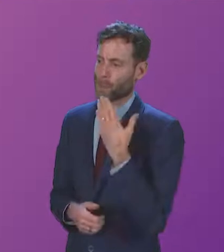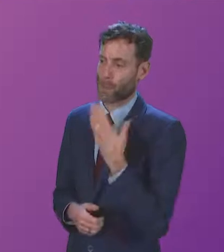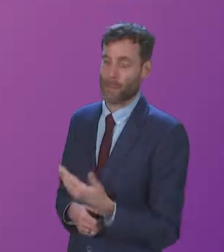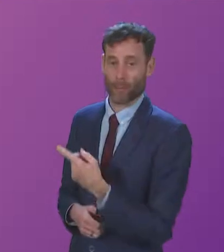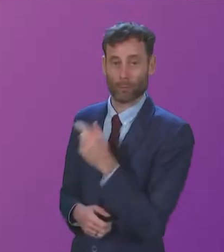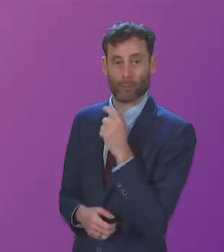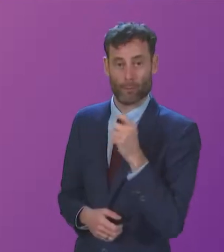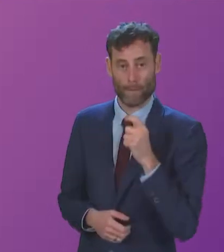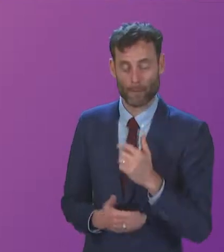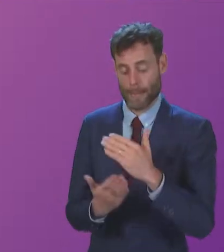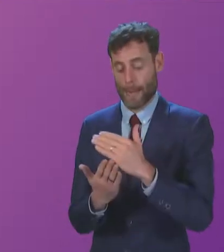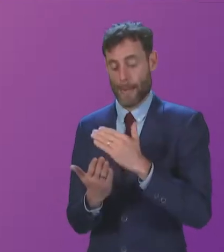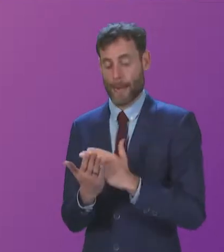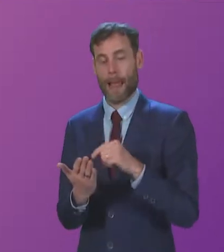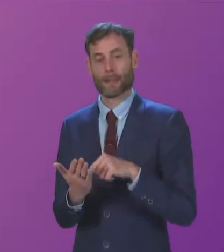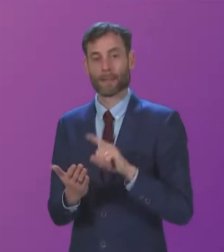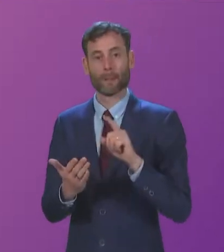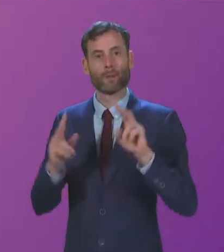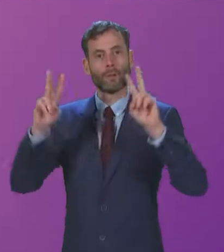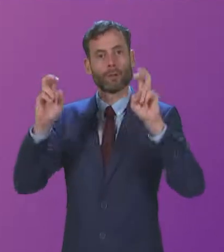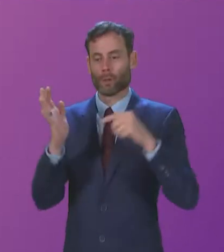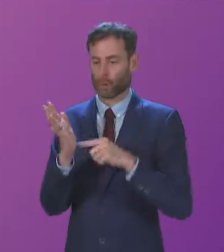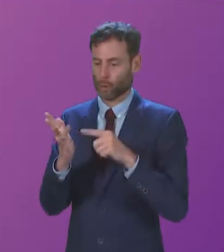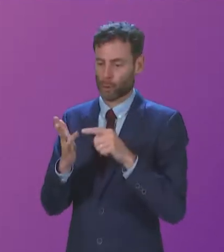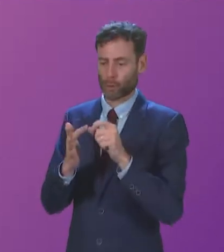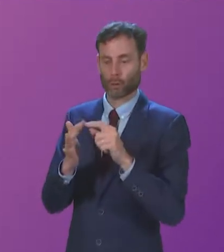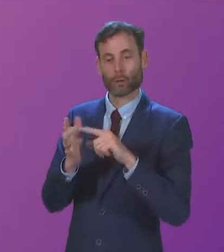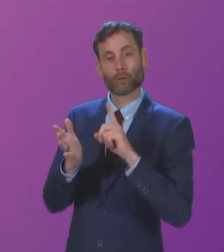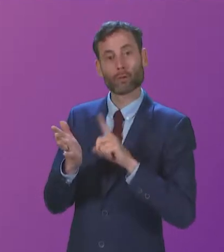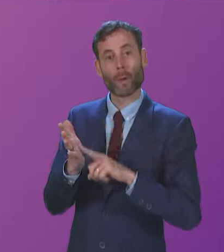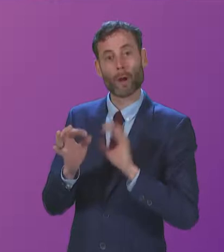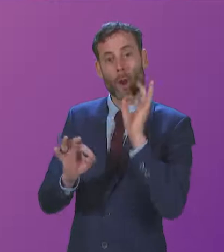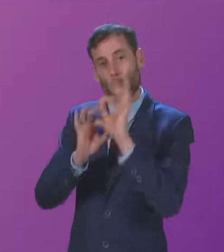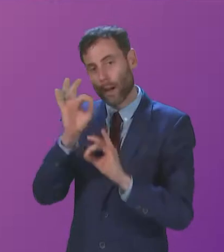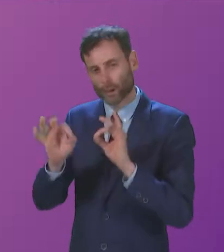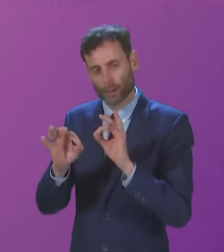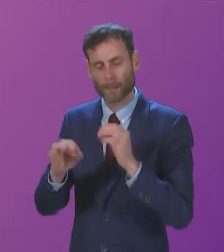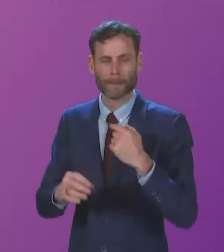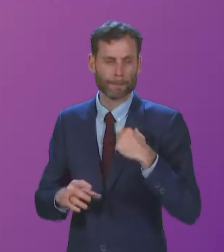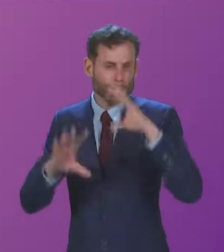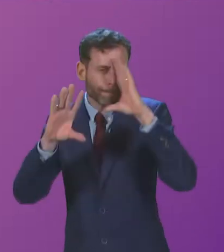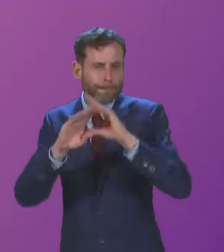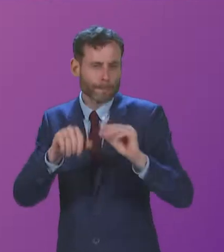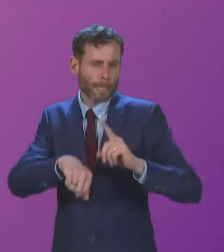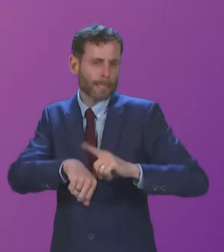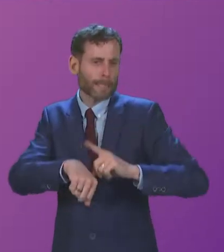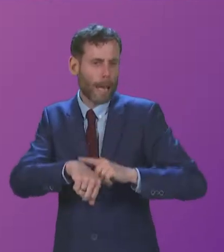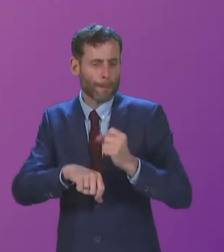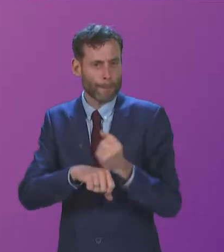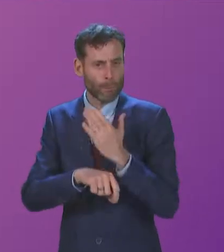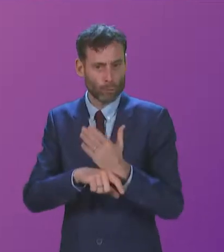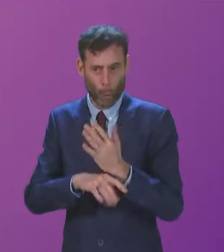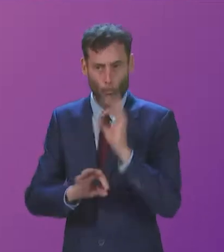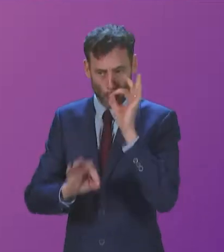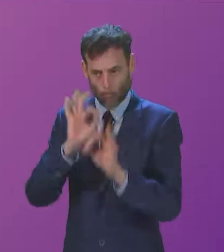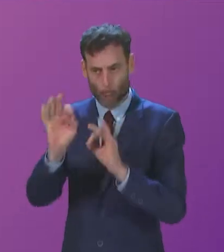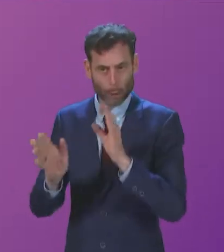The next item of business is topical questions. In order to get in as many people as possible, I would prefer short and succinct questions and